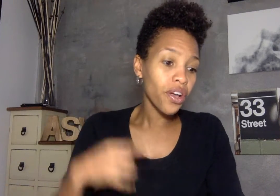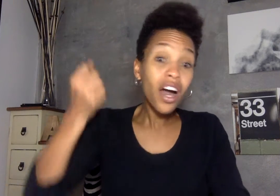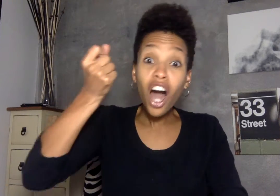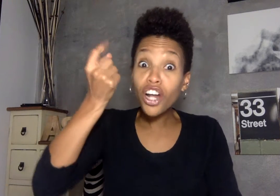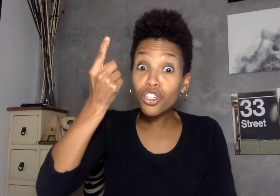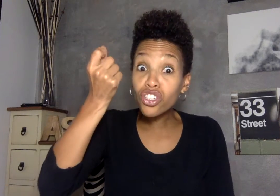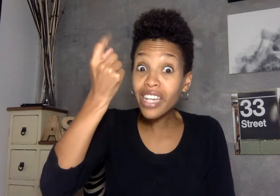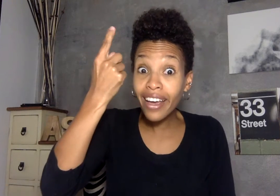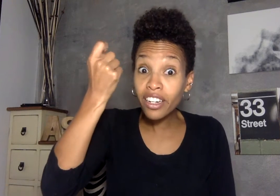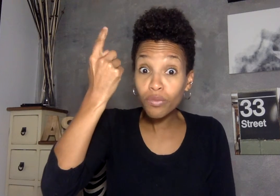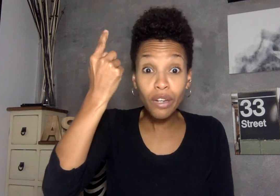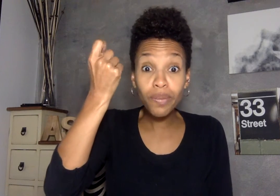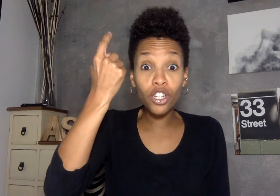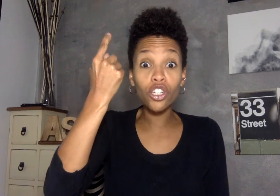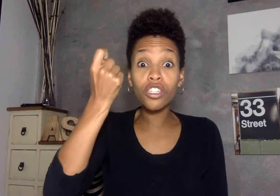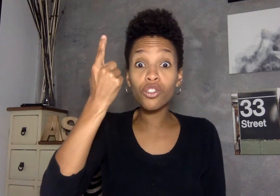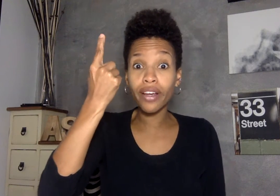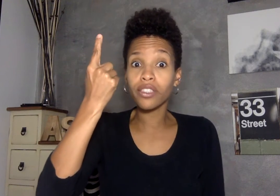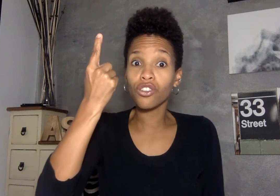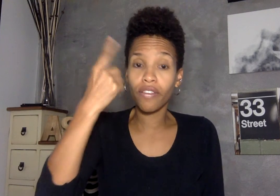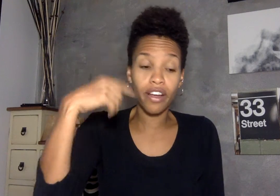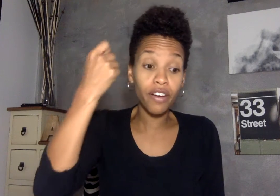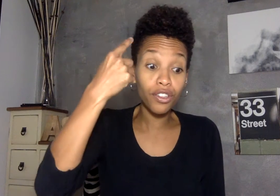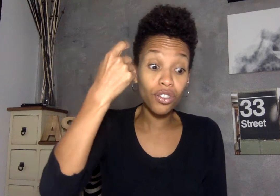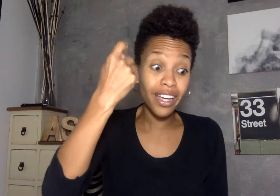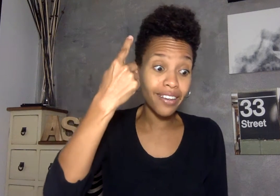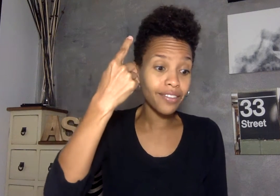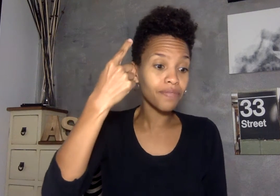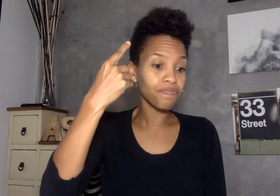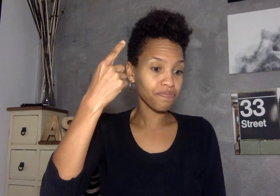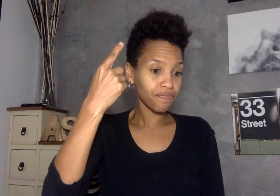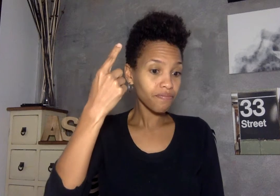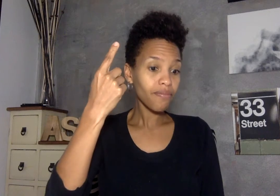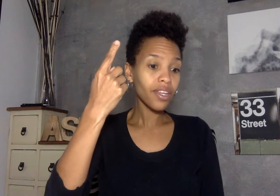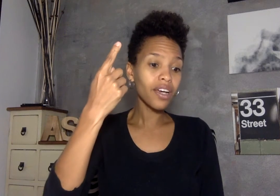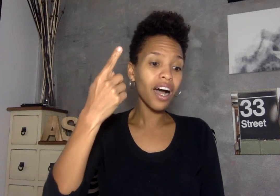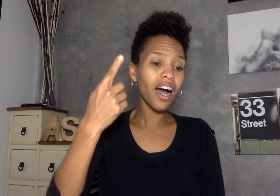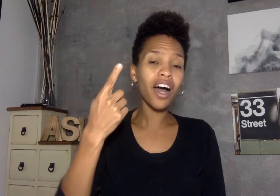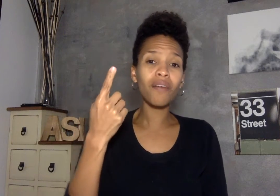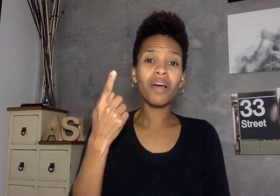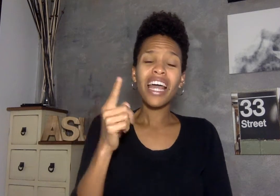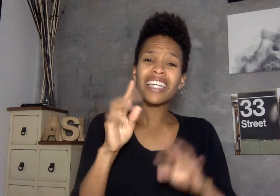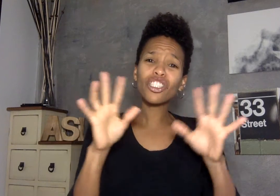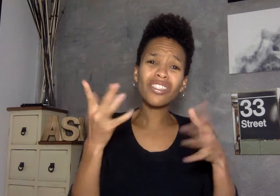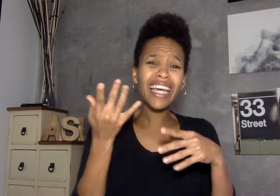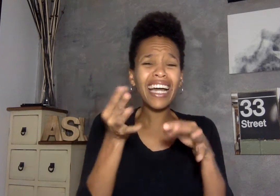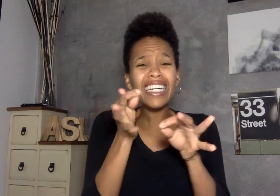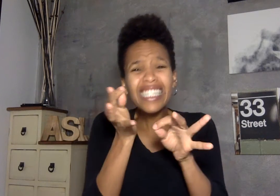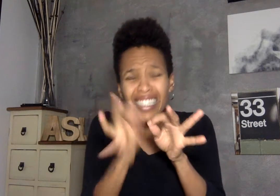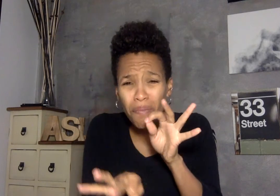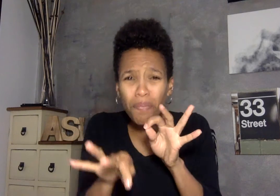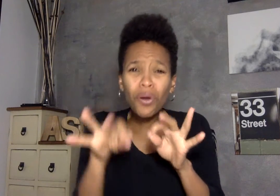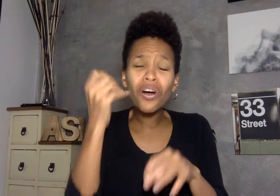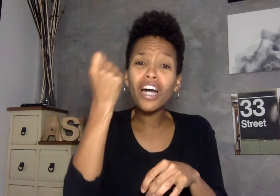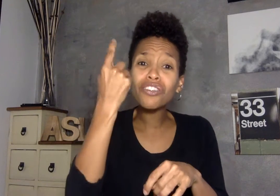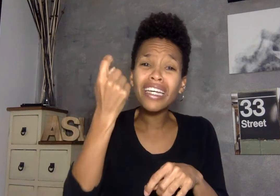understand it be a good transition there understand um and then she's saying simple understand